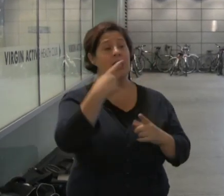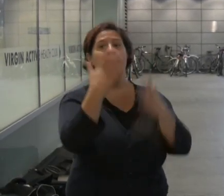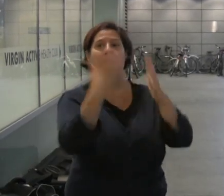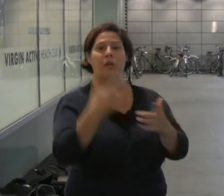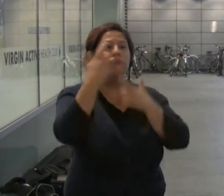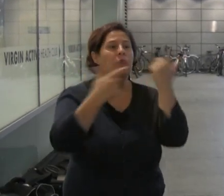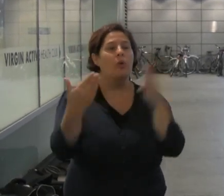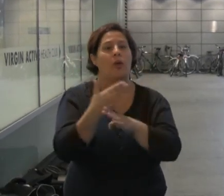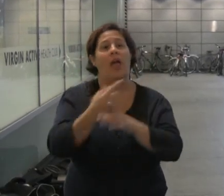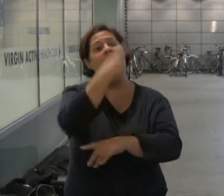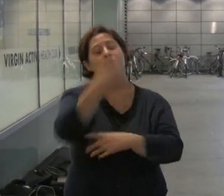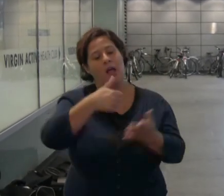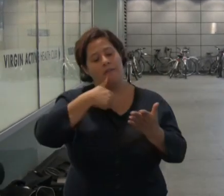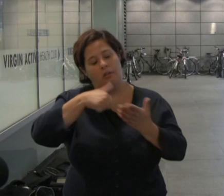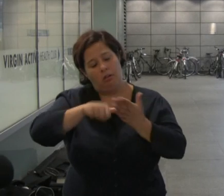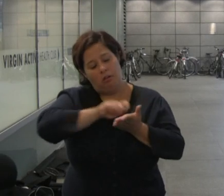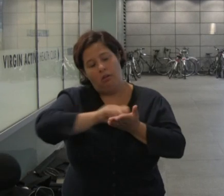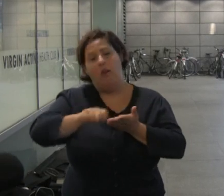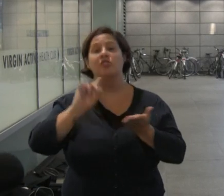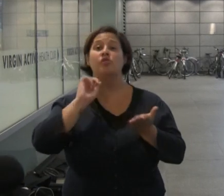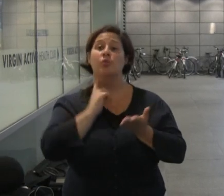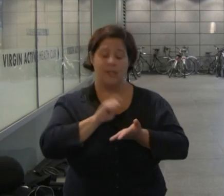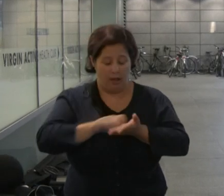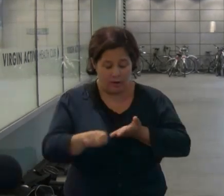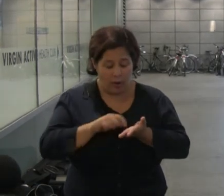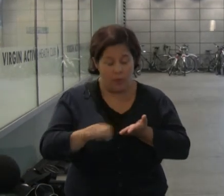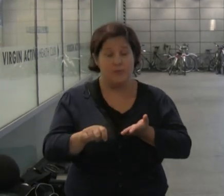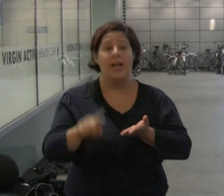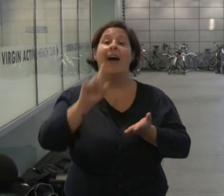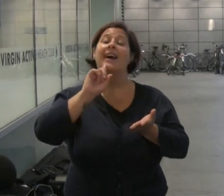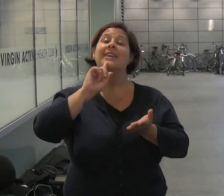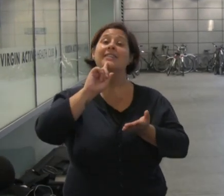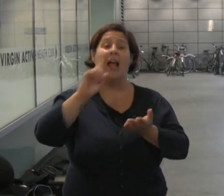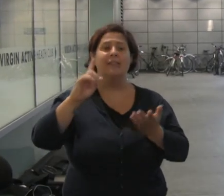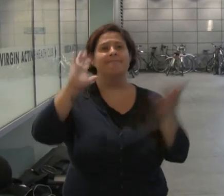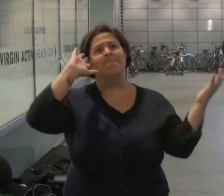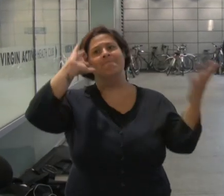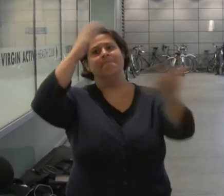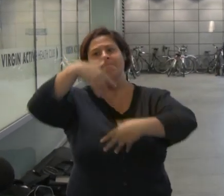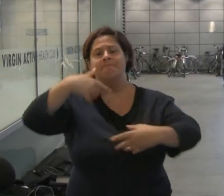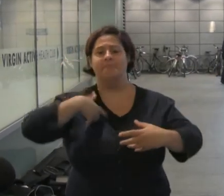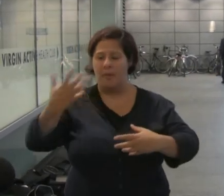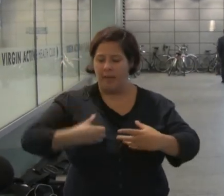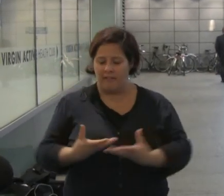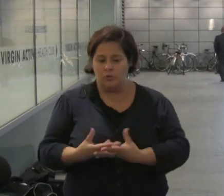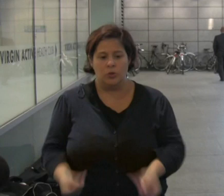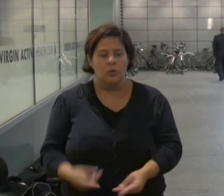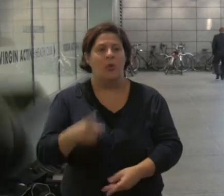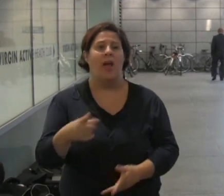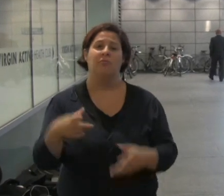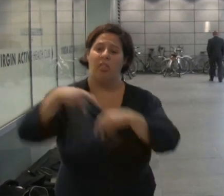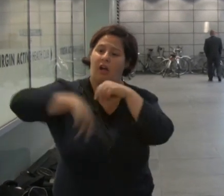He left a suicide note and a letter to his family in which he expressed concerns about losing his benefits and the government's cuts.